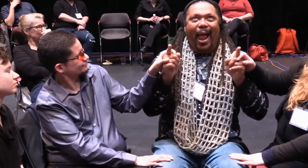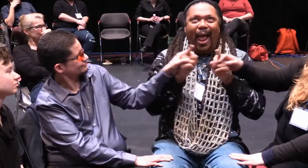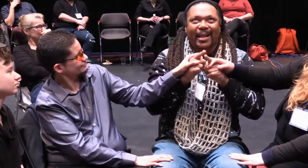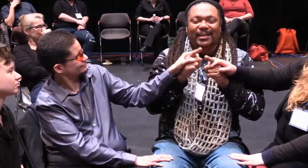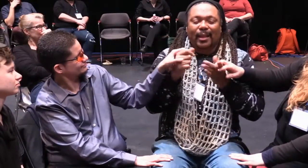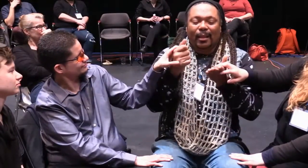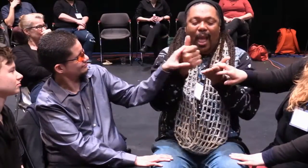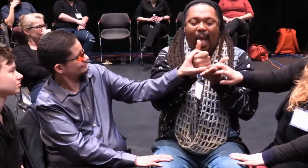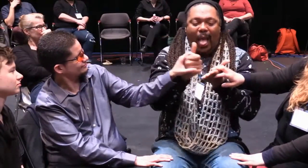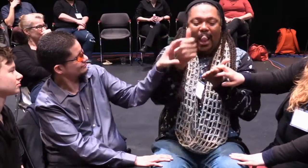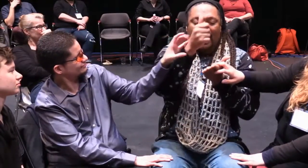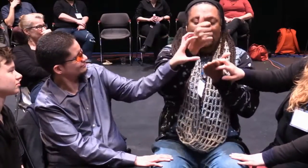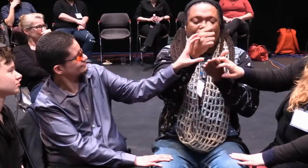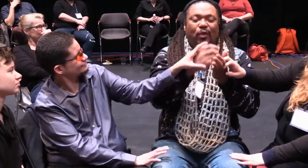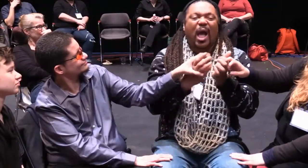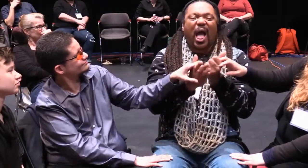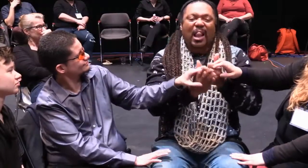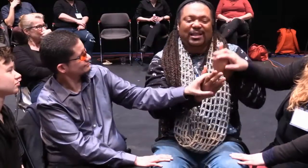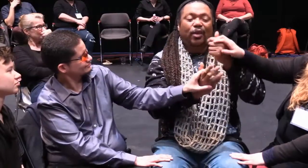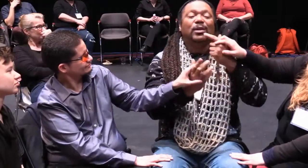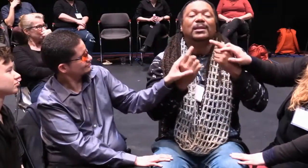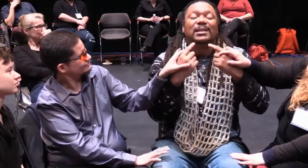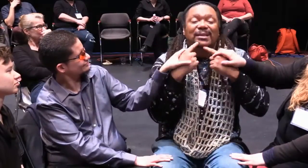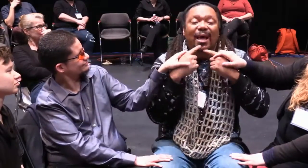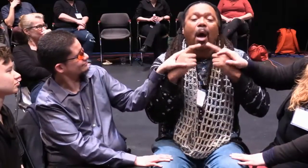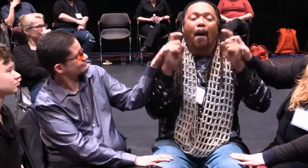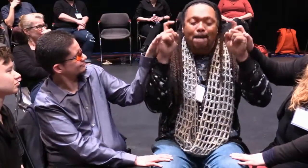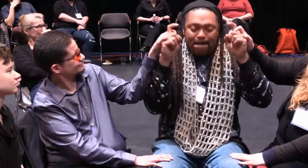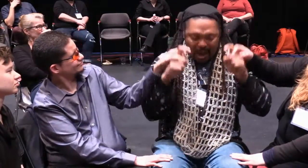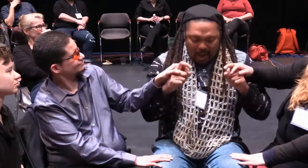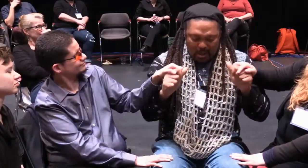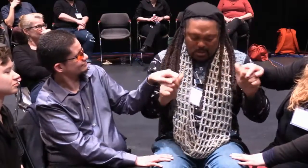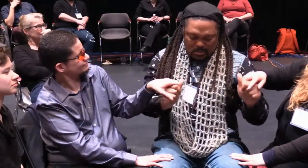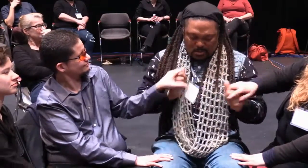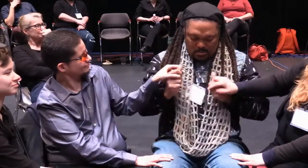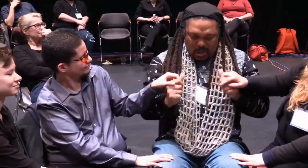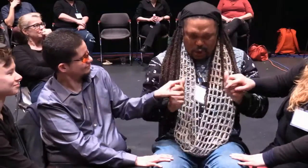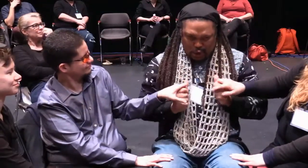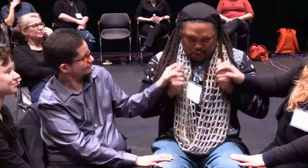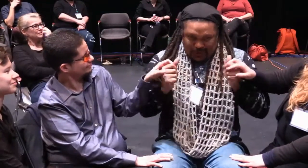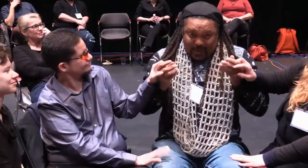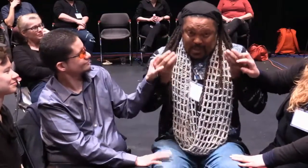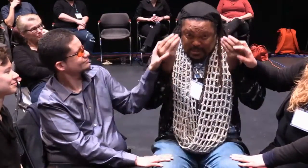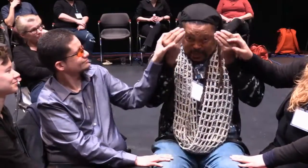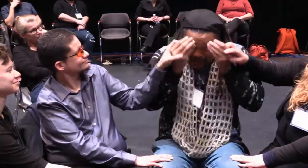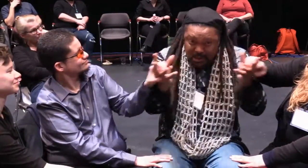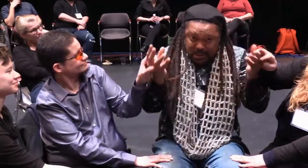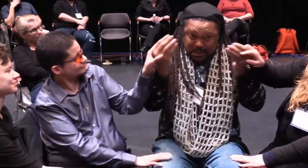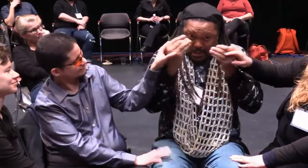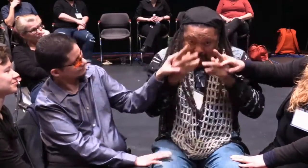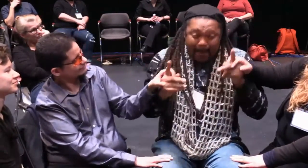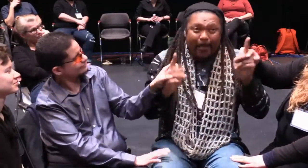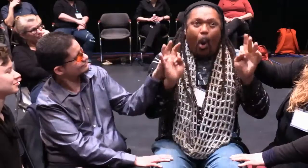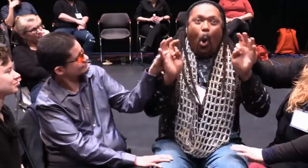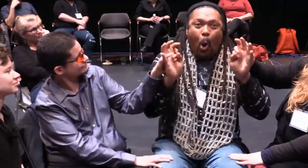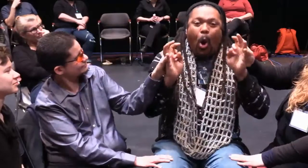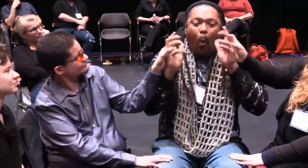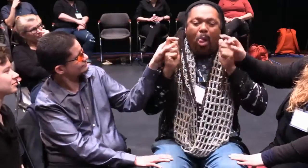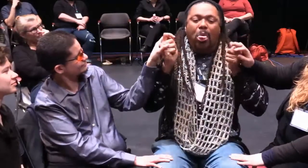So what we have to do, as Alexandra said, be